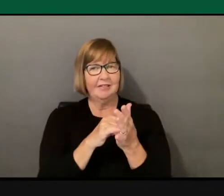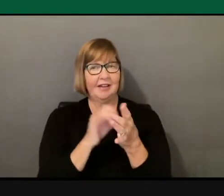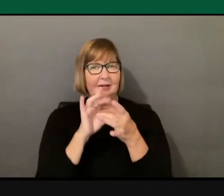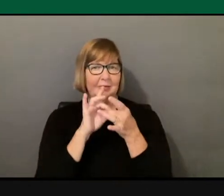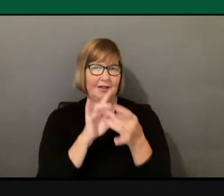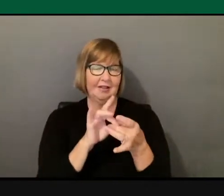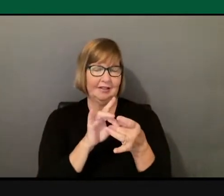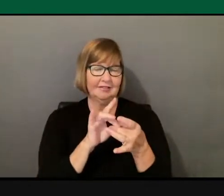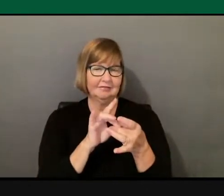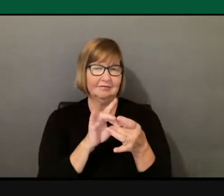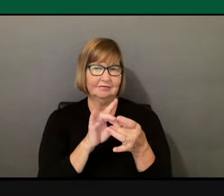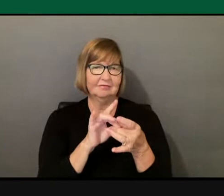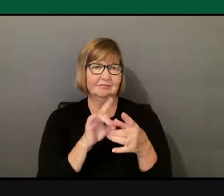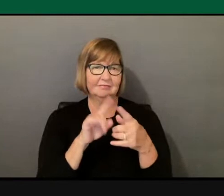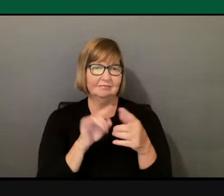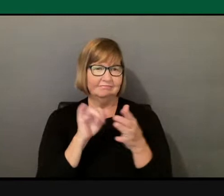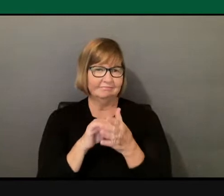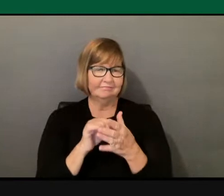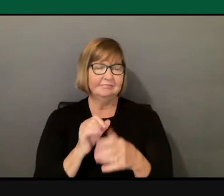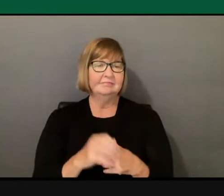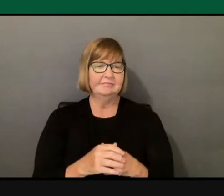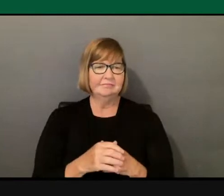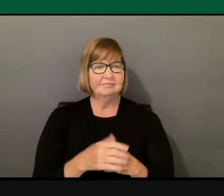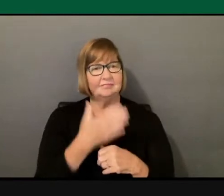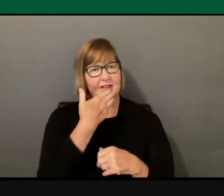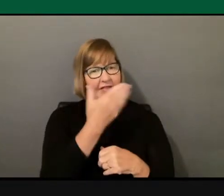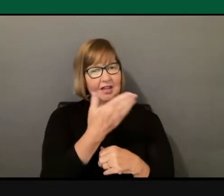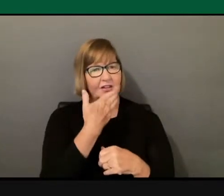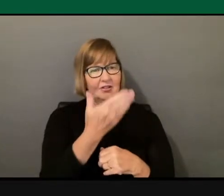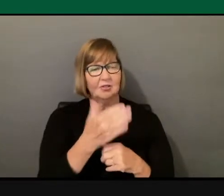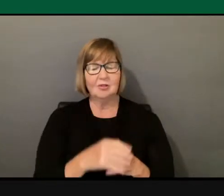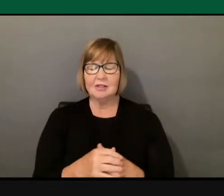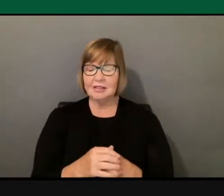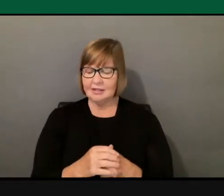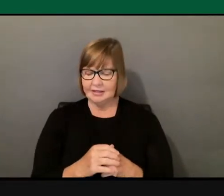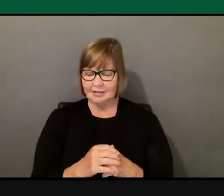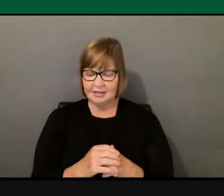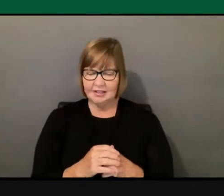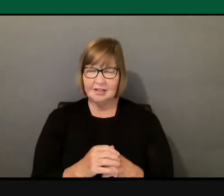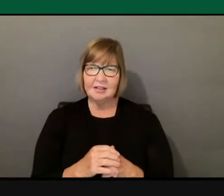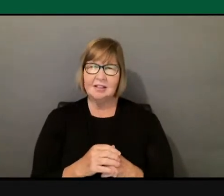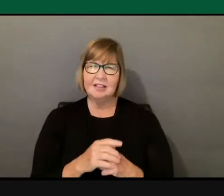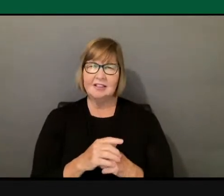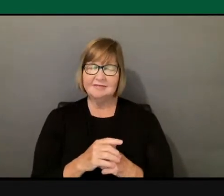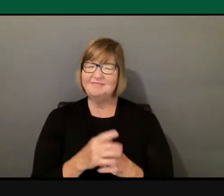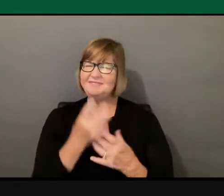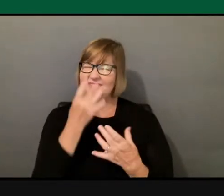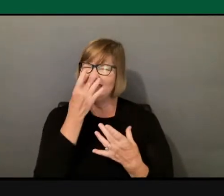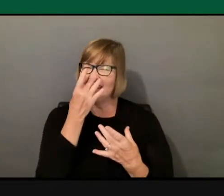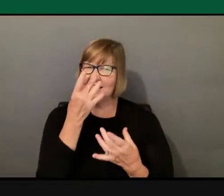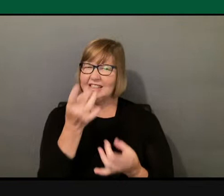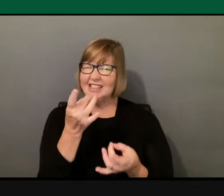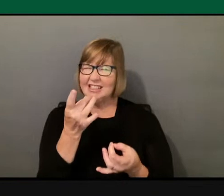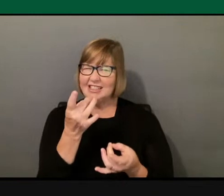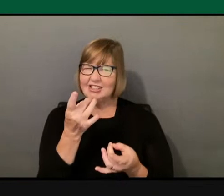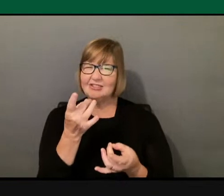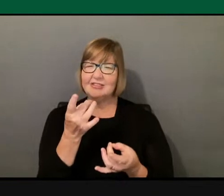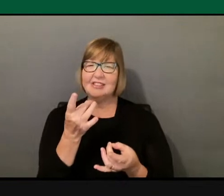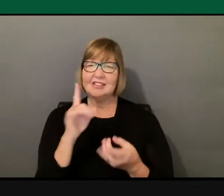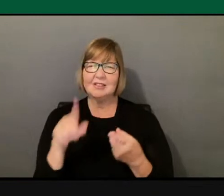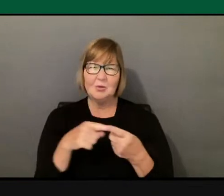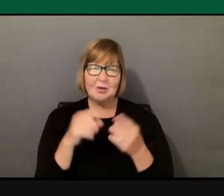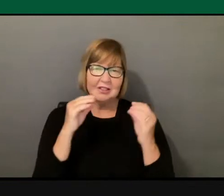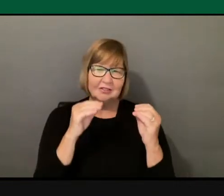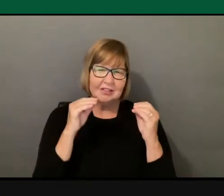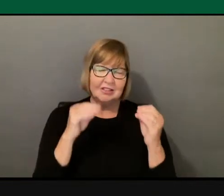great, thank you, Kengo. So, it's really interesting when you're in academia and you're in a religious studies